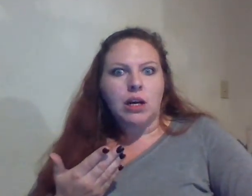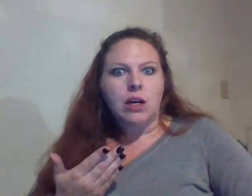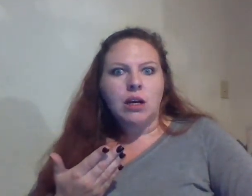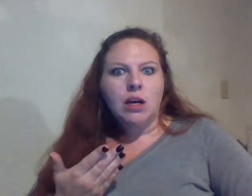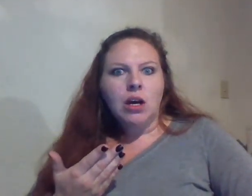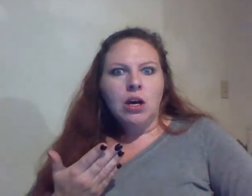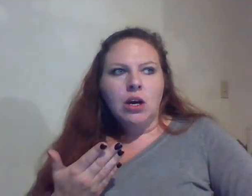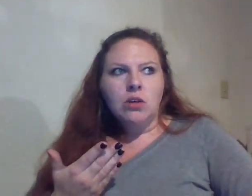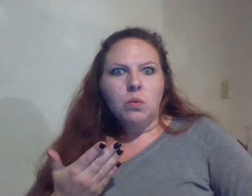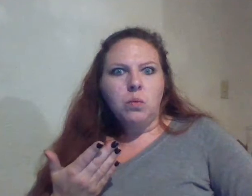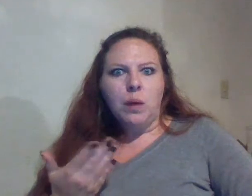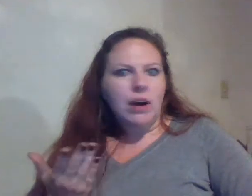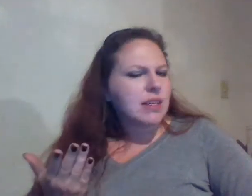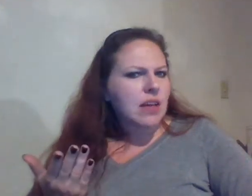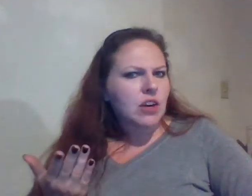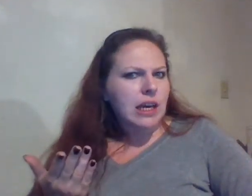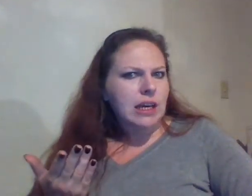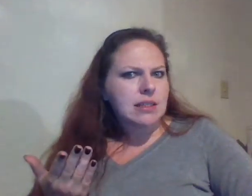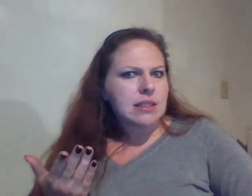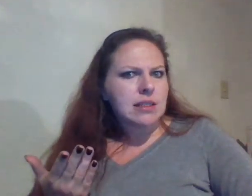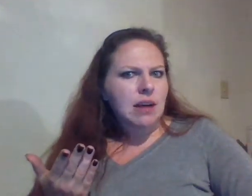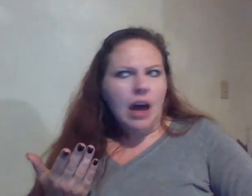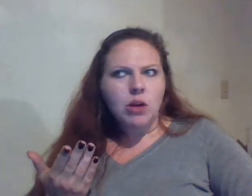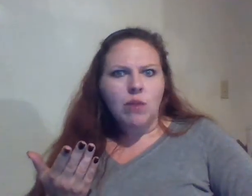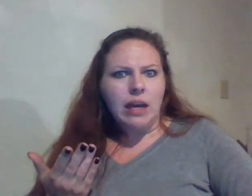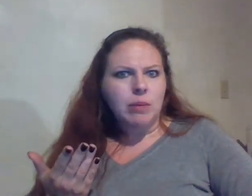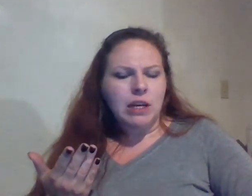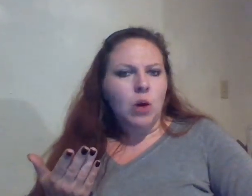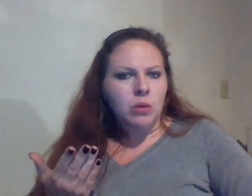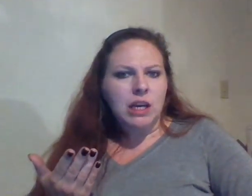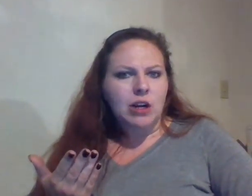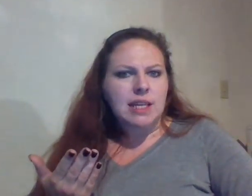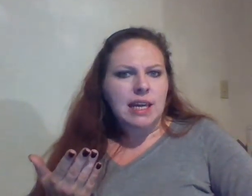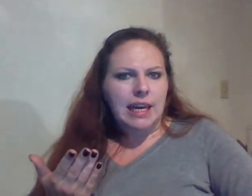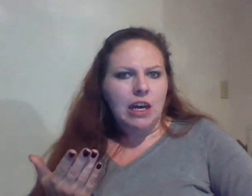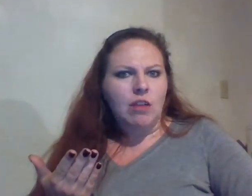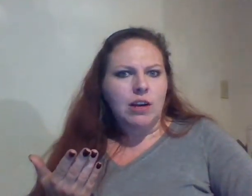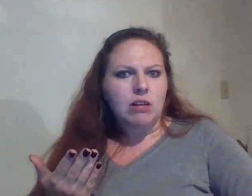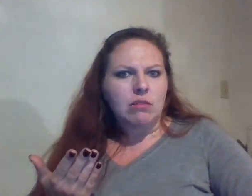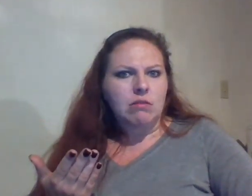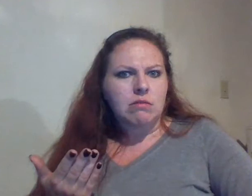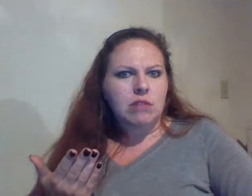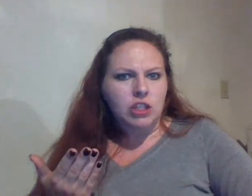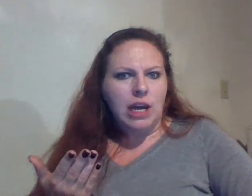where are these other keys I don't know of anybody who only carries a key on their keychain